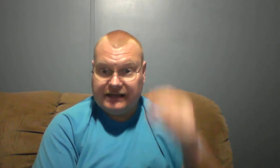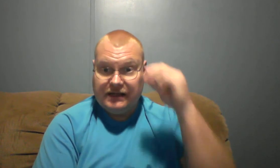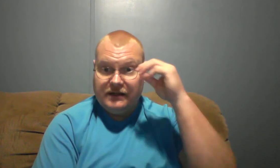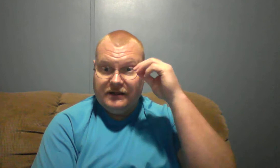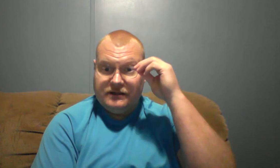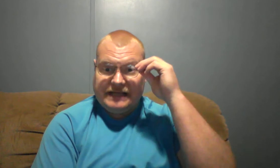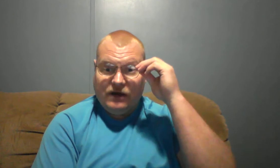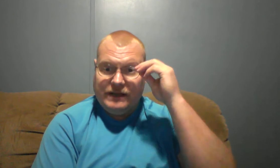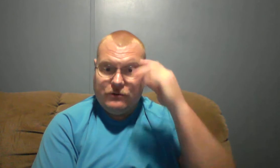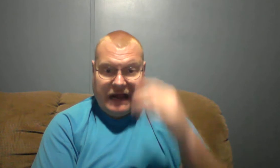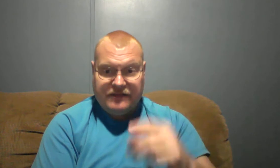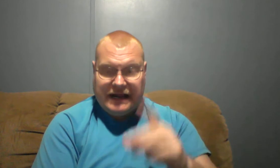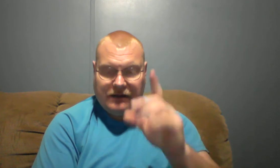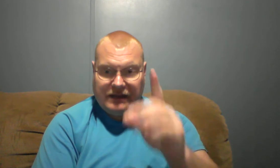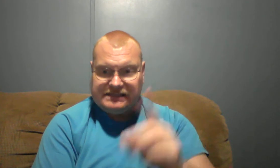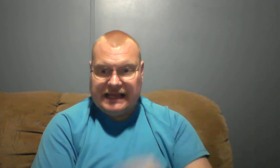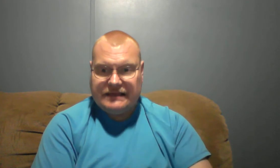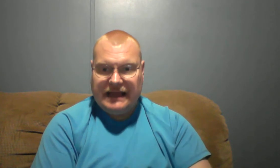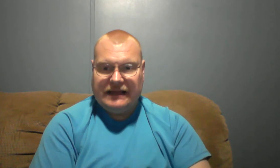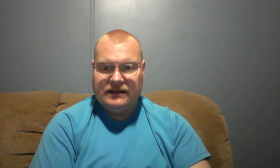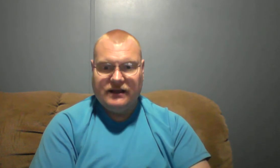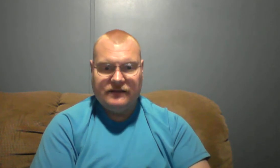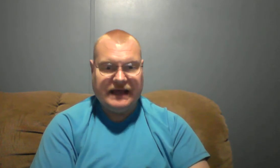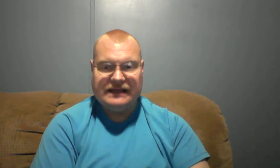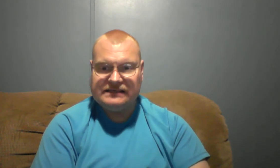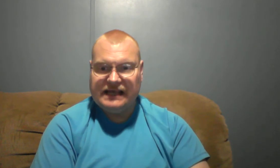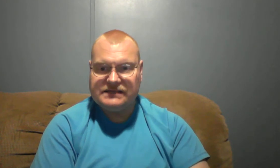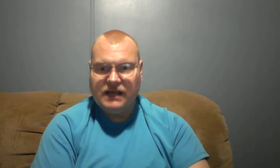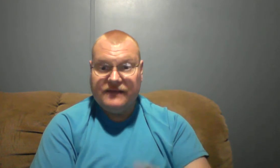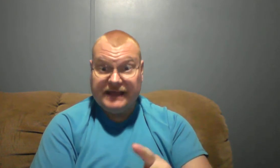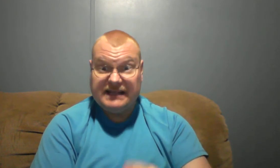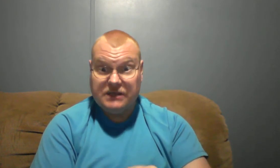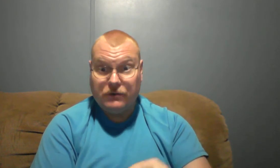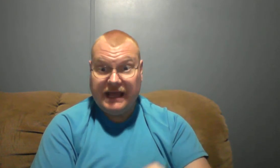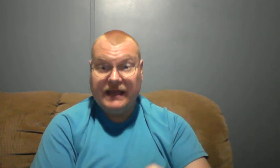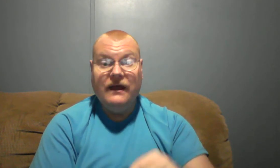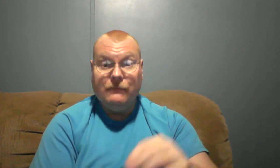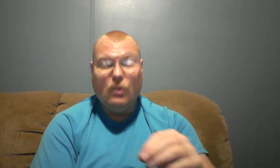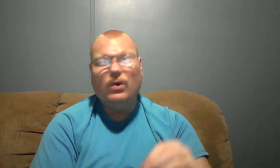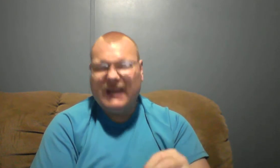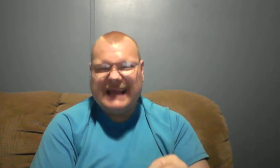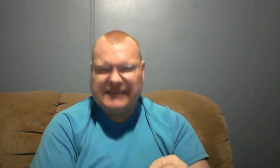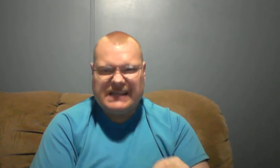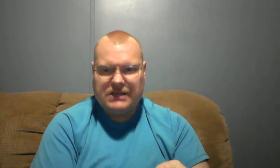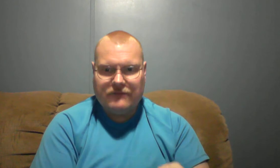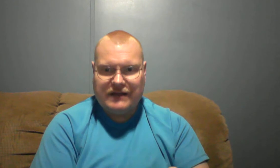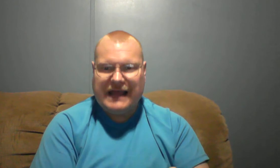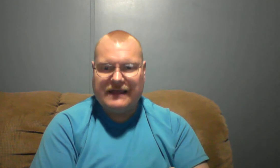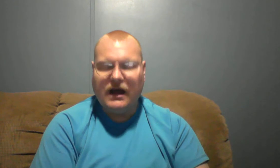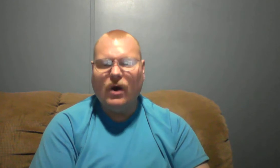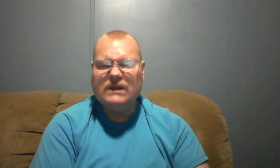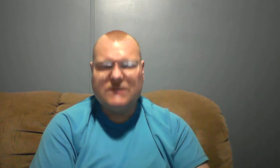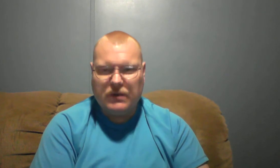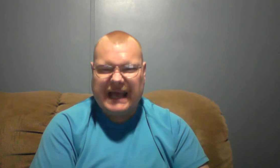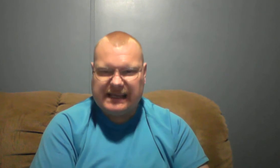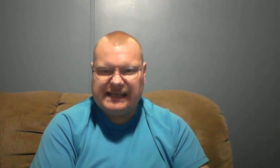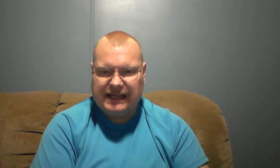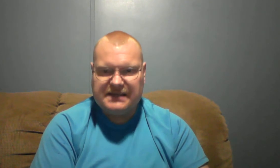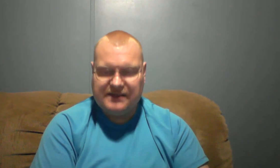tell me right there by saying that, that it says that it's okay more and less each and every day. That, oh, it's okay to sin just a little